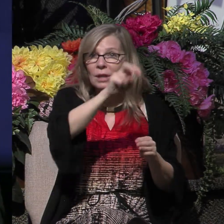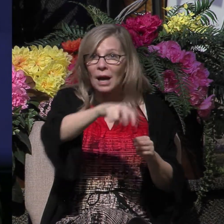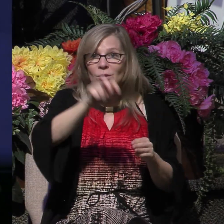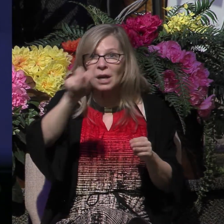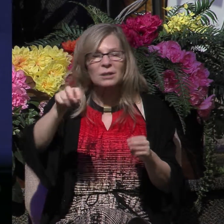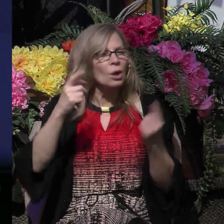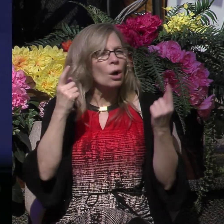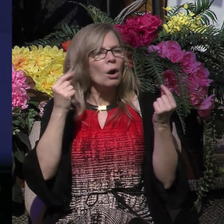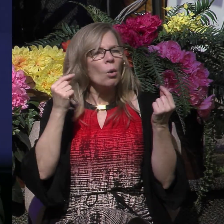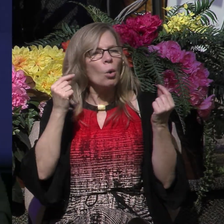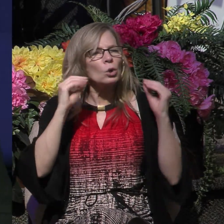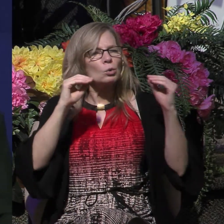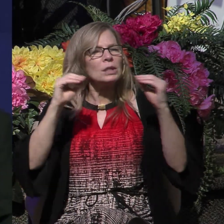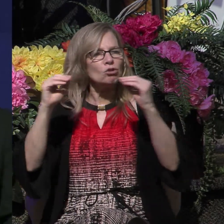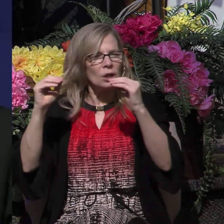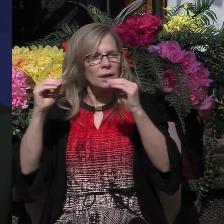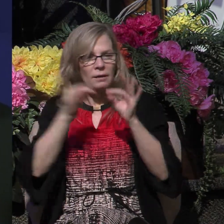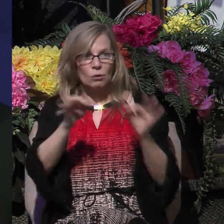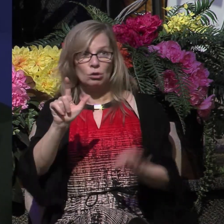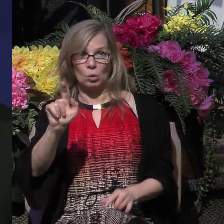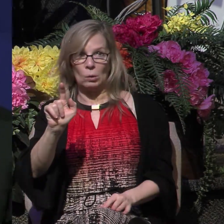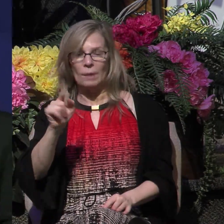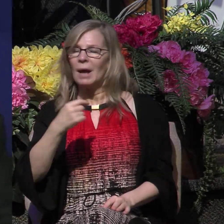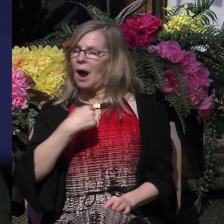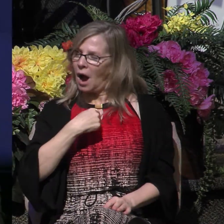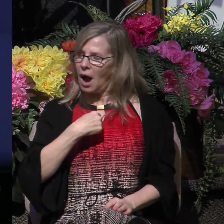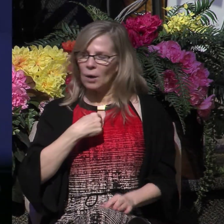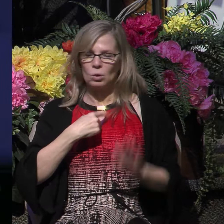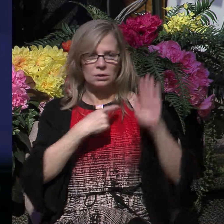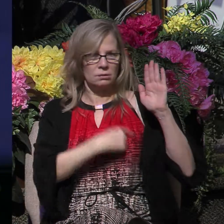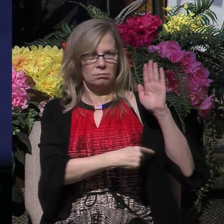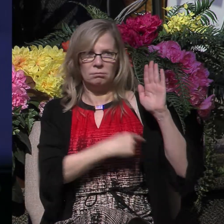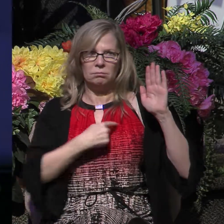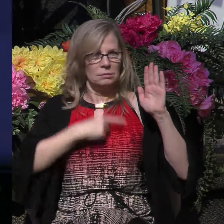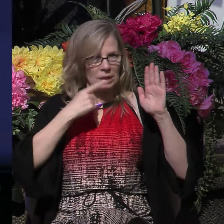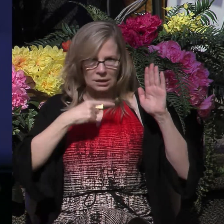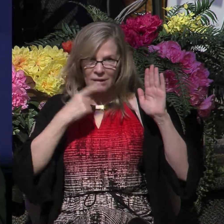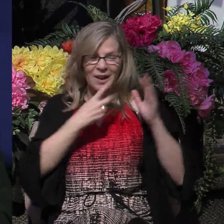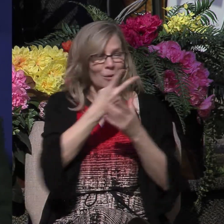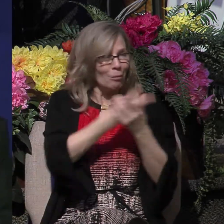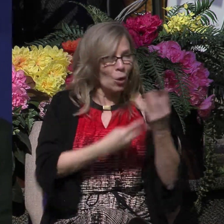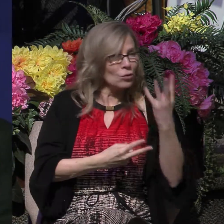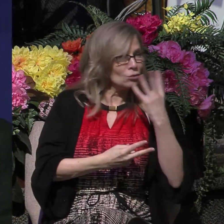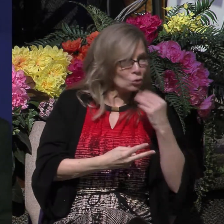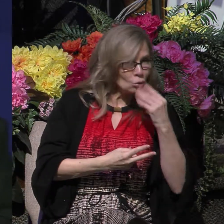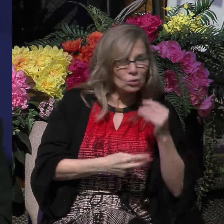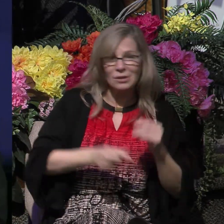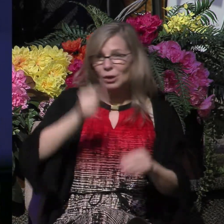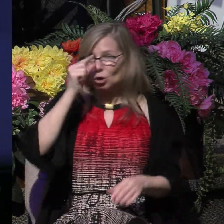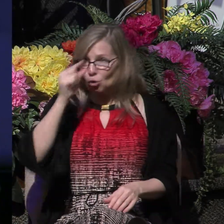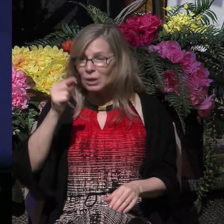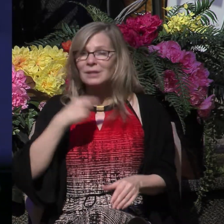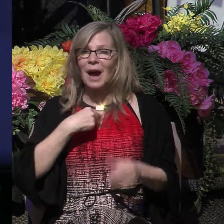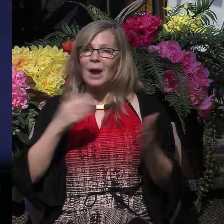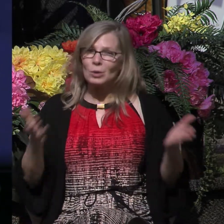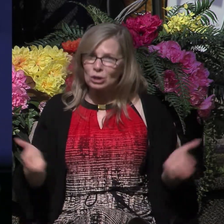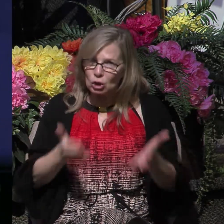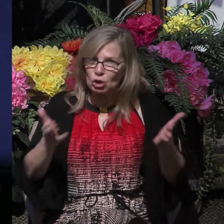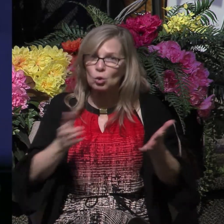were you teaching them? Verse 21, solemnly testifying to both Jews and Greeks of repentance towards God